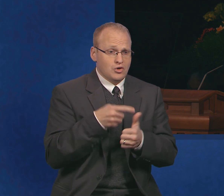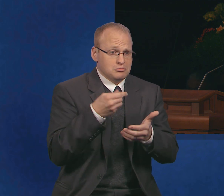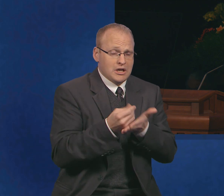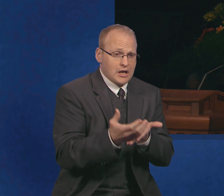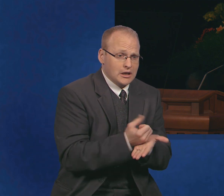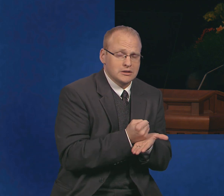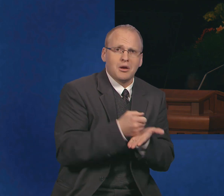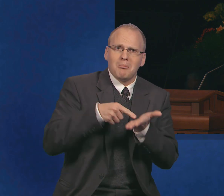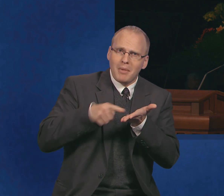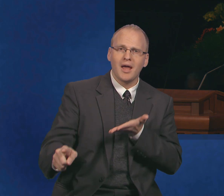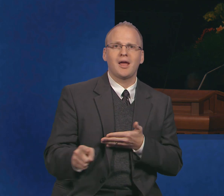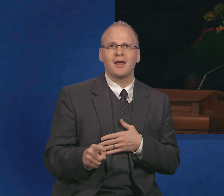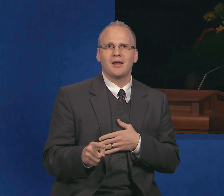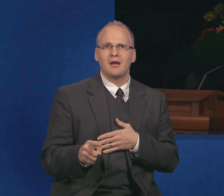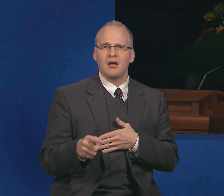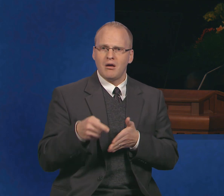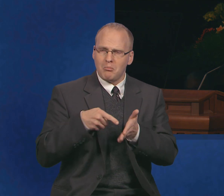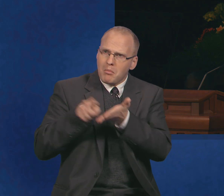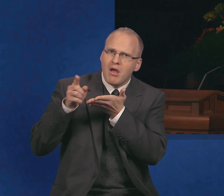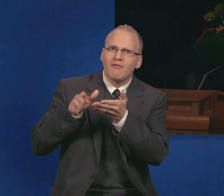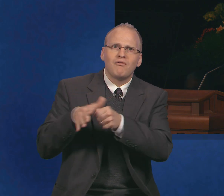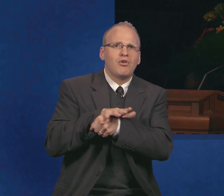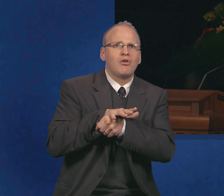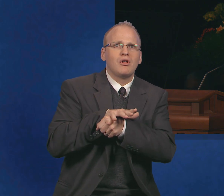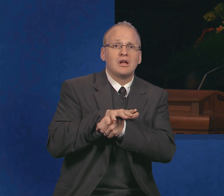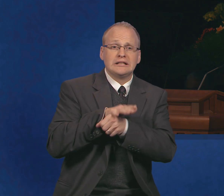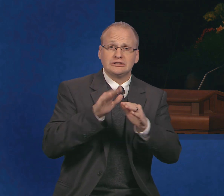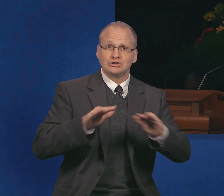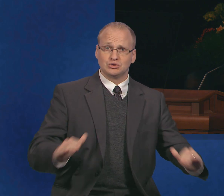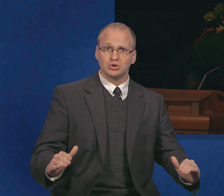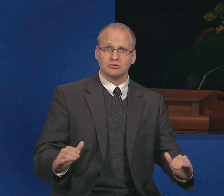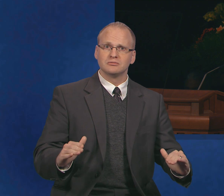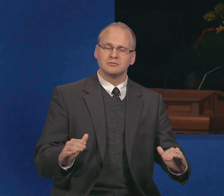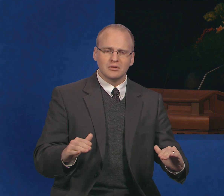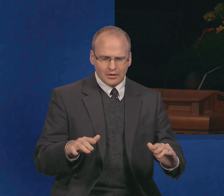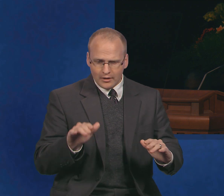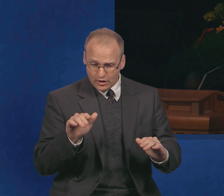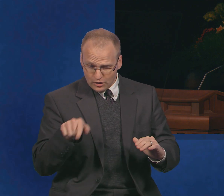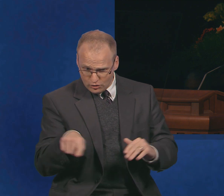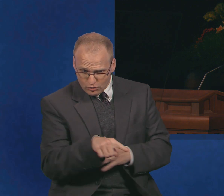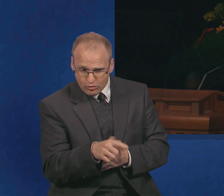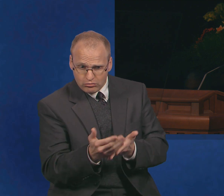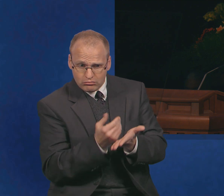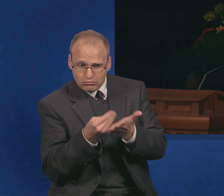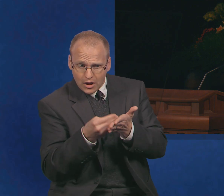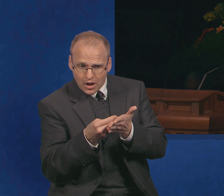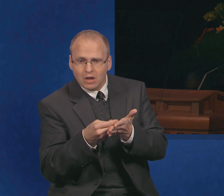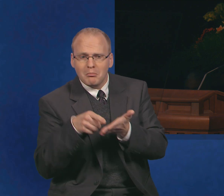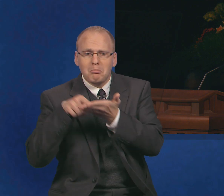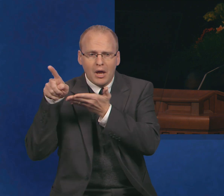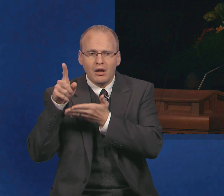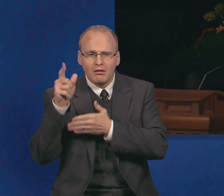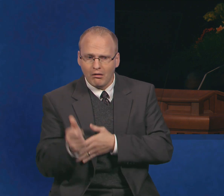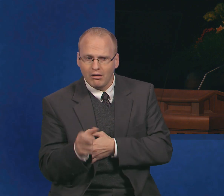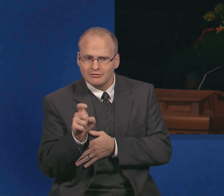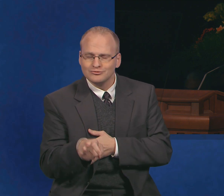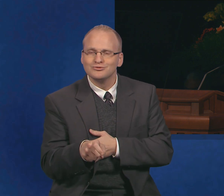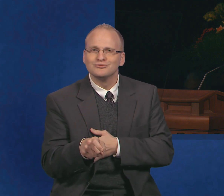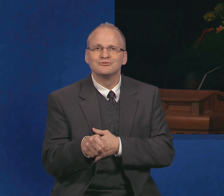other income, and then take them with us to tithing settlements so they know of our example and our love for the Lord.